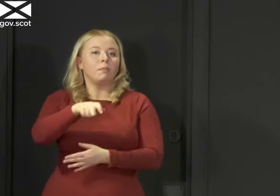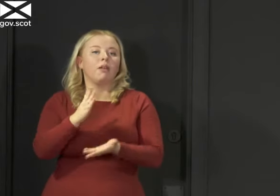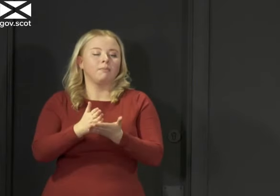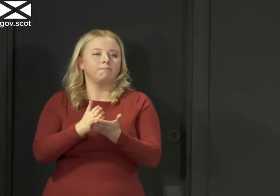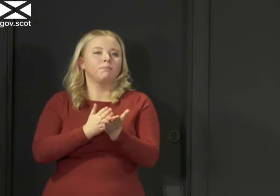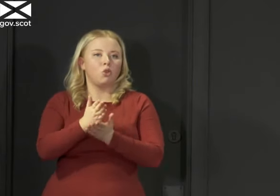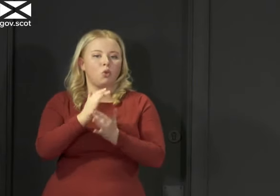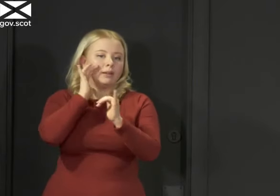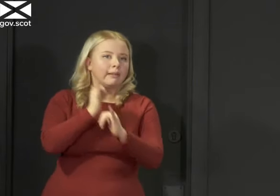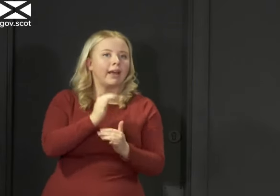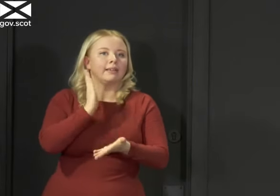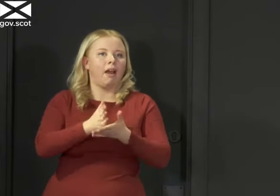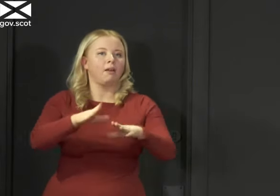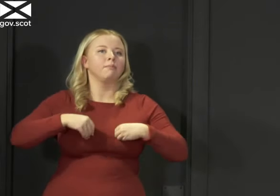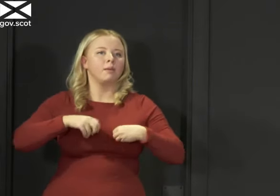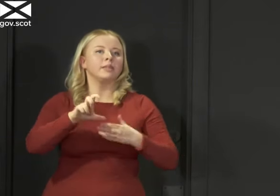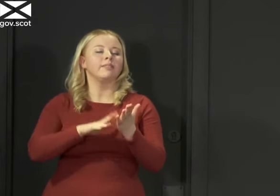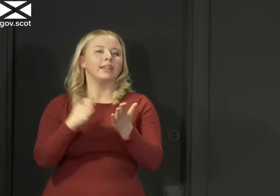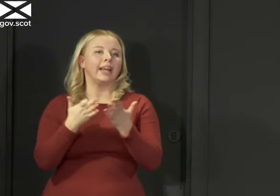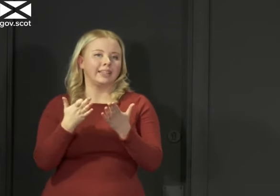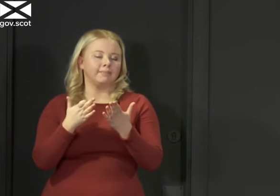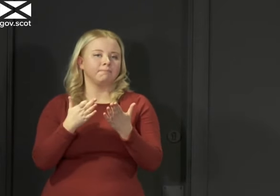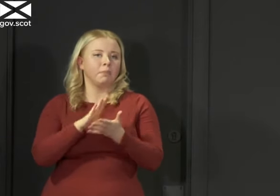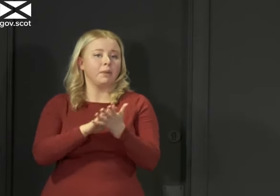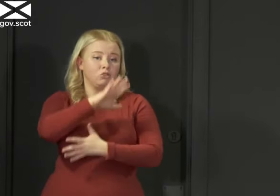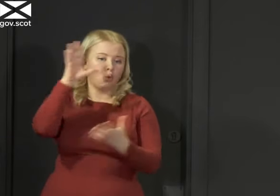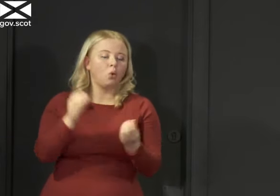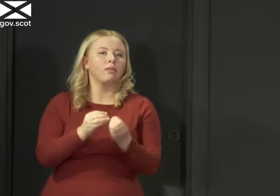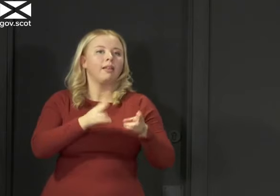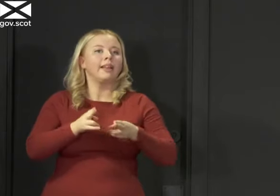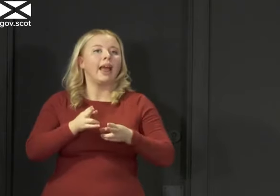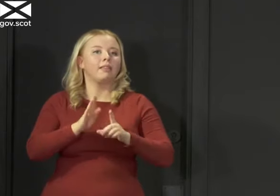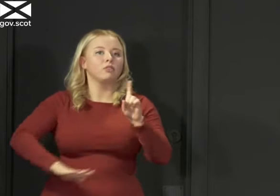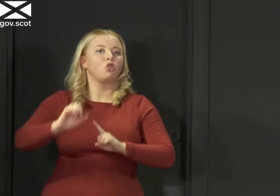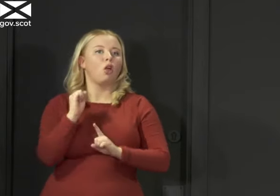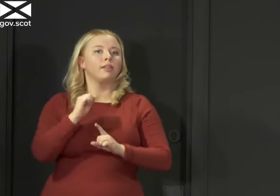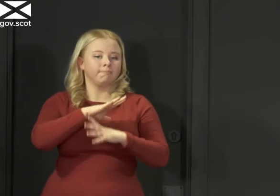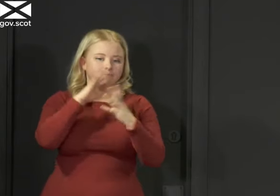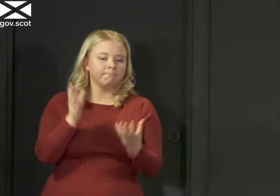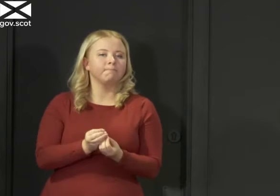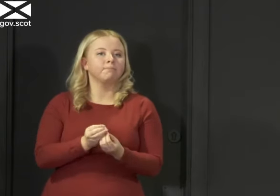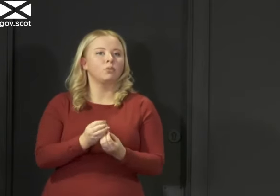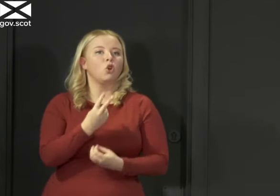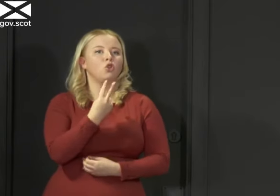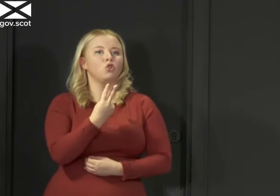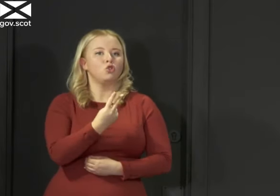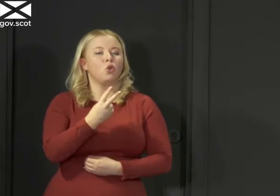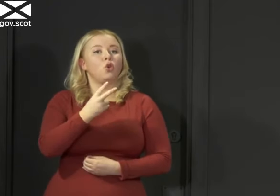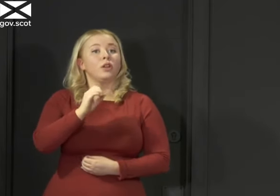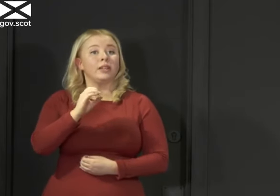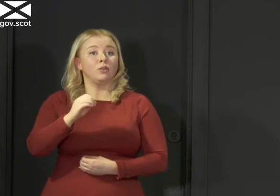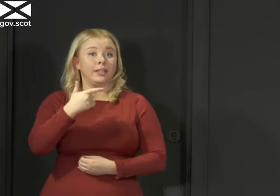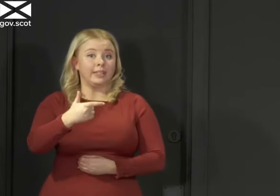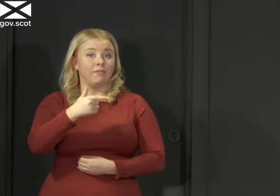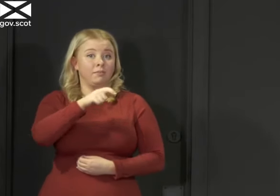through a test as having the virus. And that takes the total number of deaths in Scotland under that measurement to 2007.